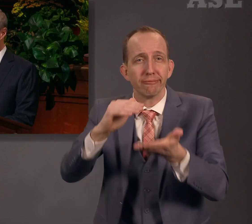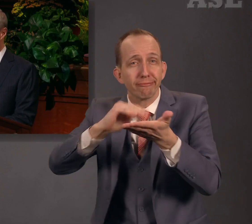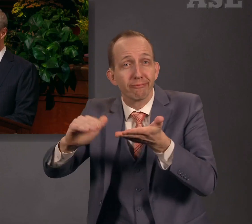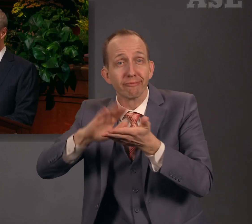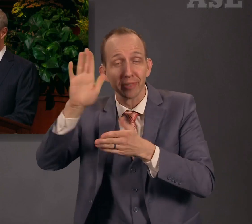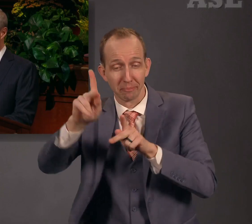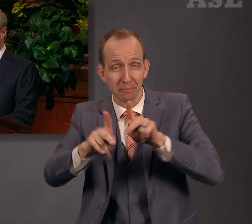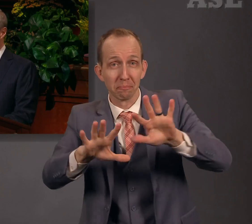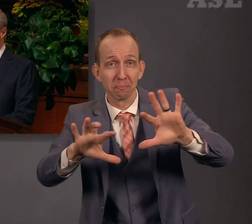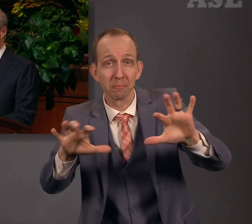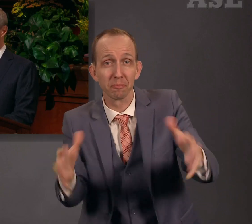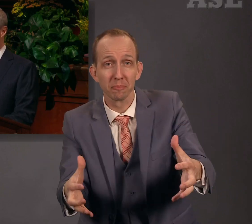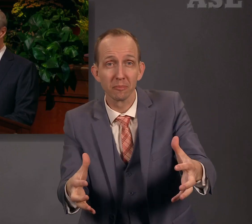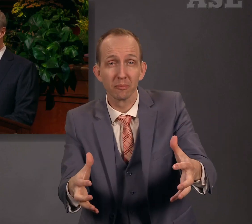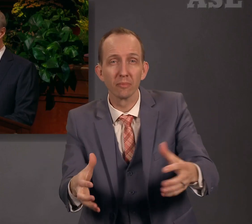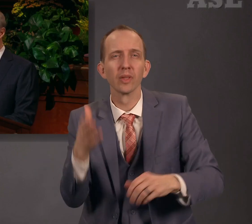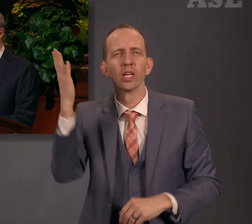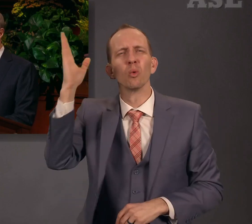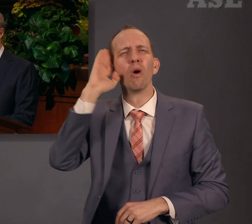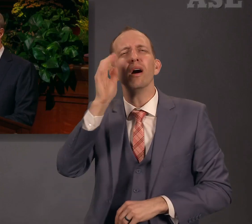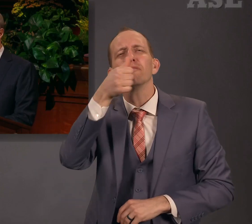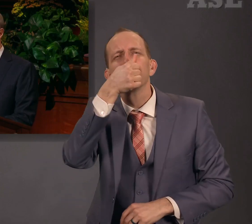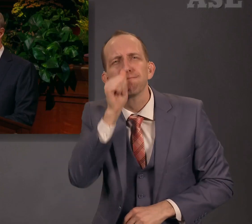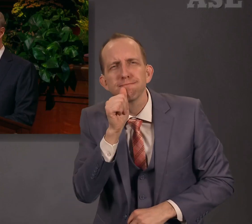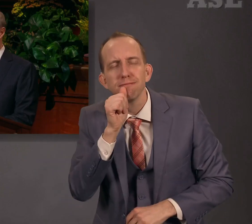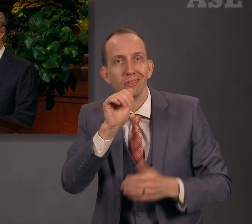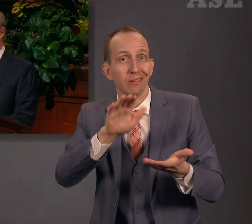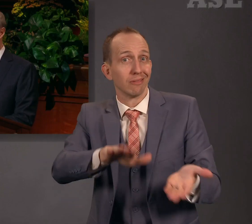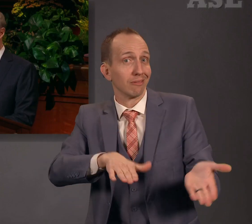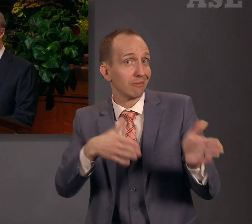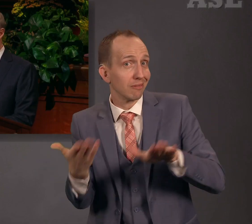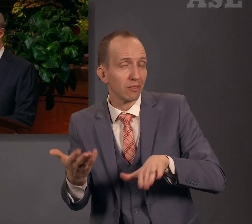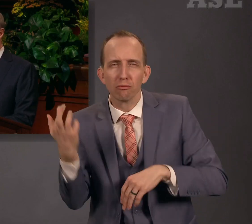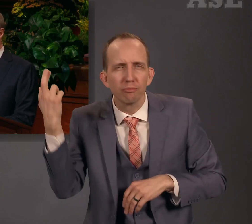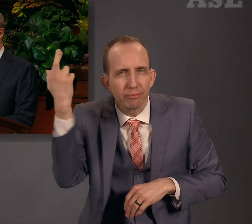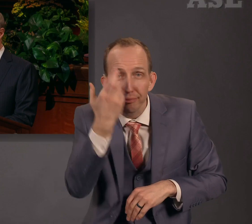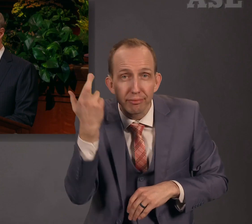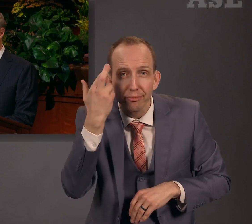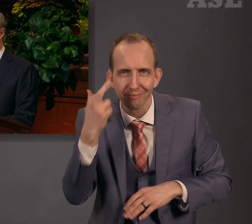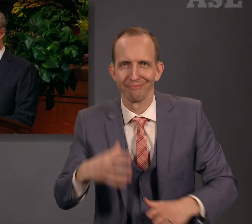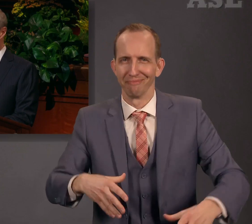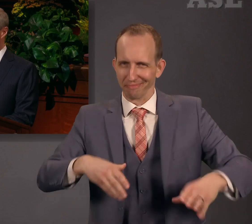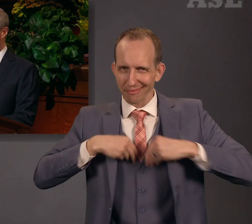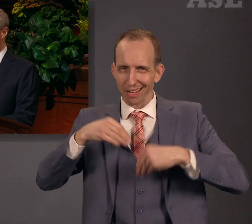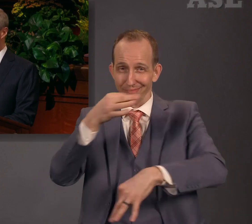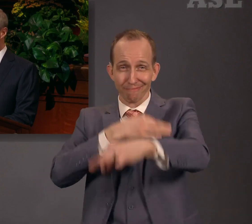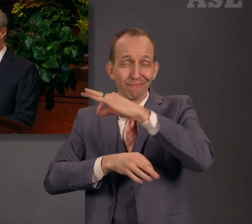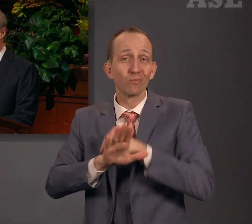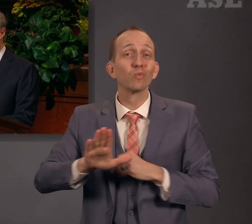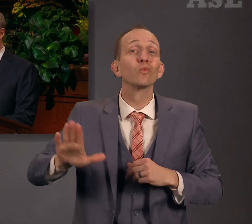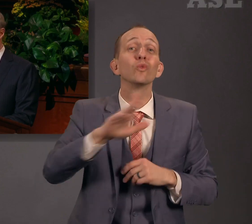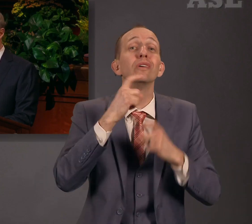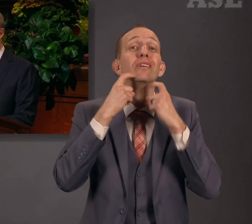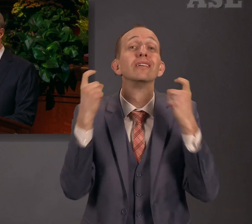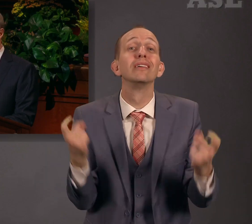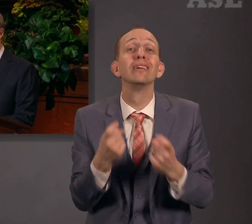and that He shall suffer and die to atone for their sins, and that He shall rise again from the dead,